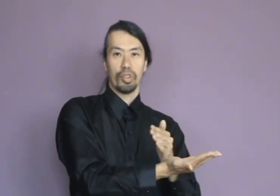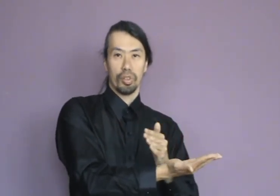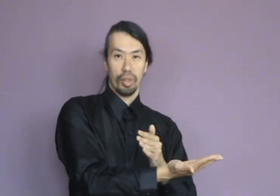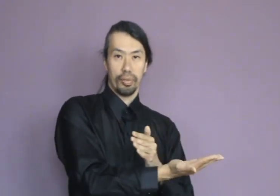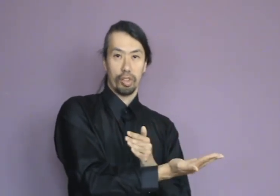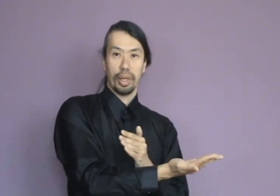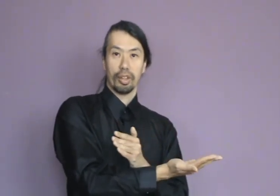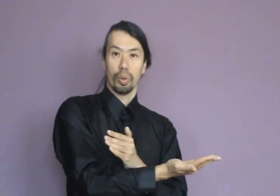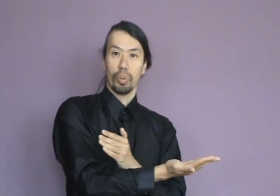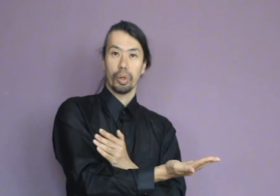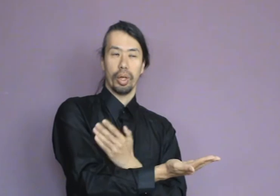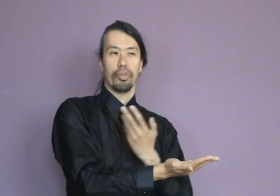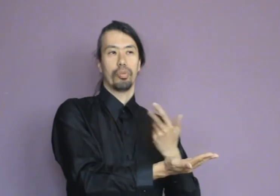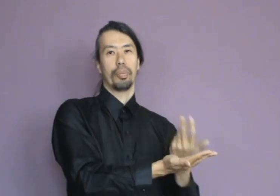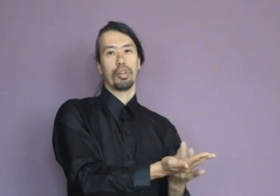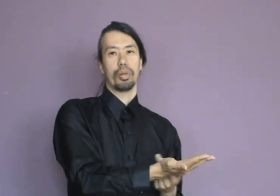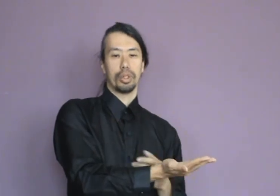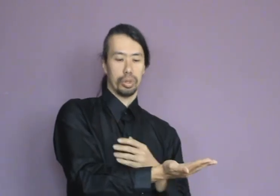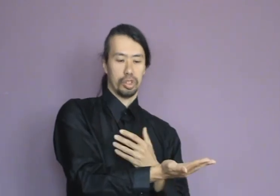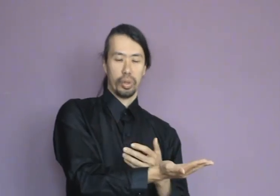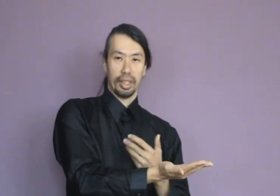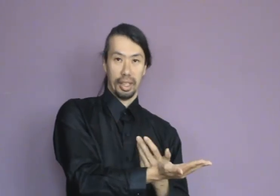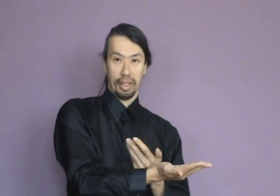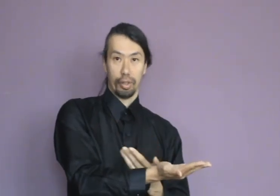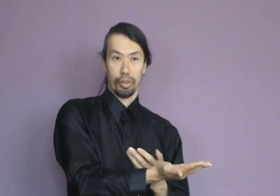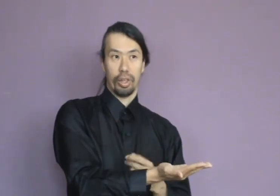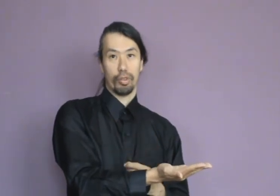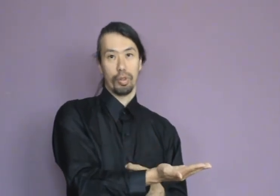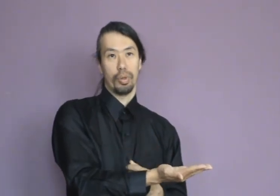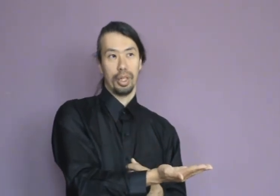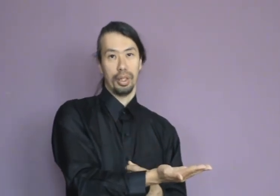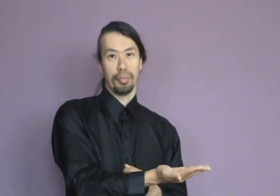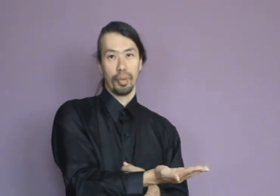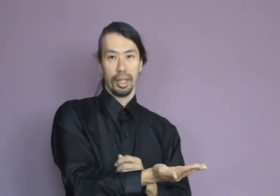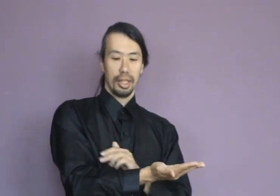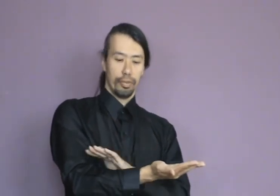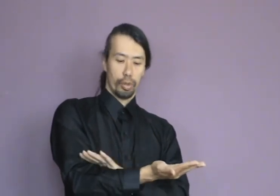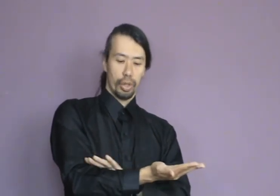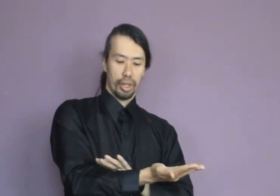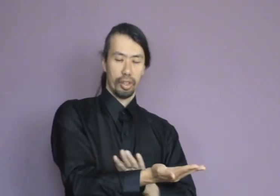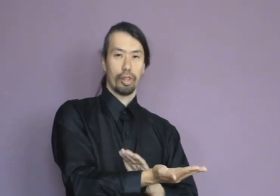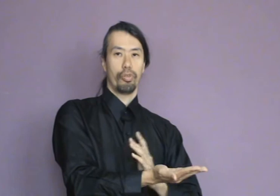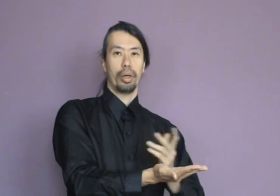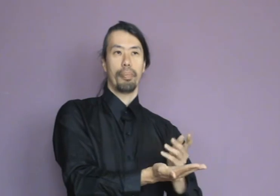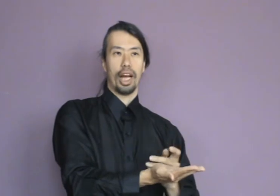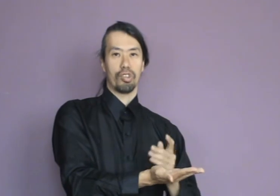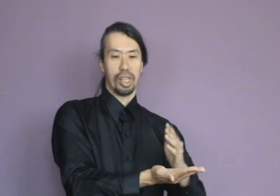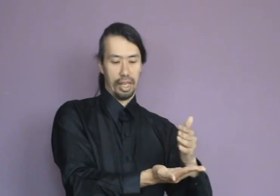if this method will work well. It depends very much on the strength and the health of the rest of the meridian. If the meridian is in a very bad state,